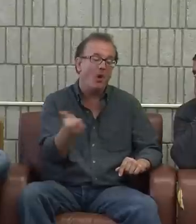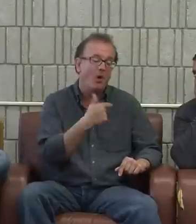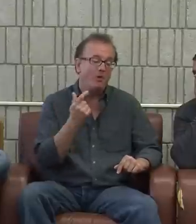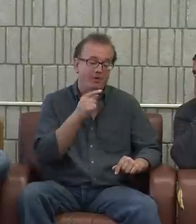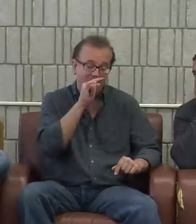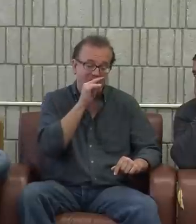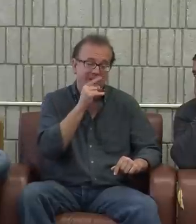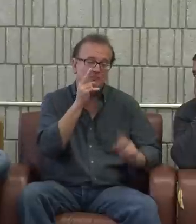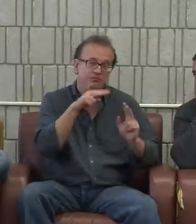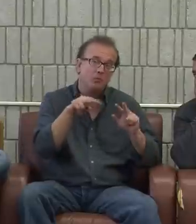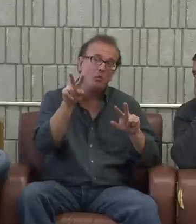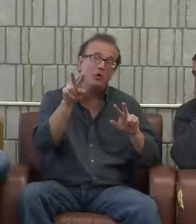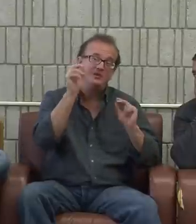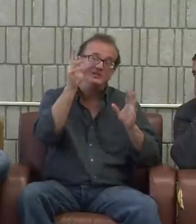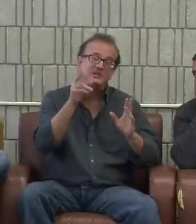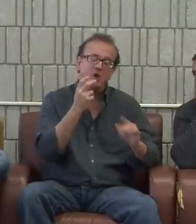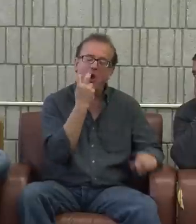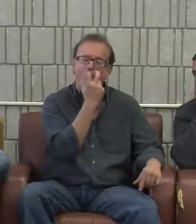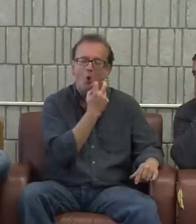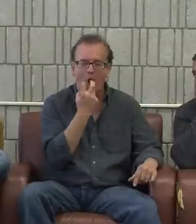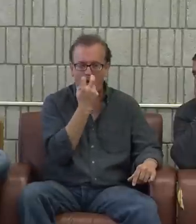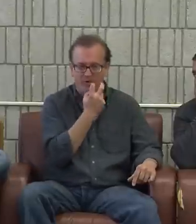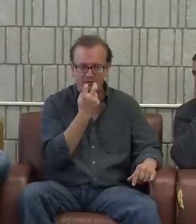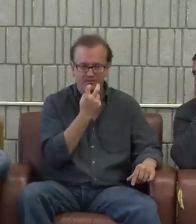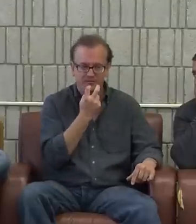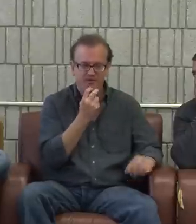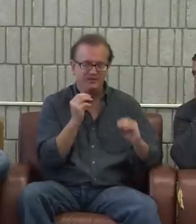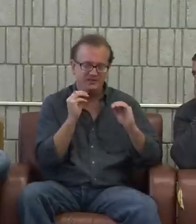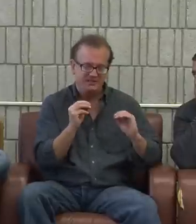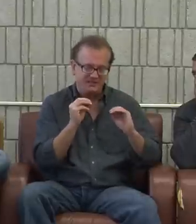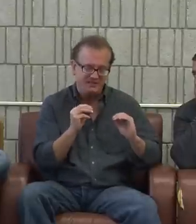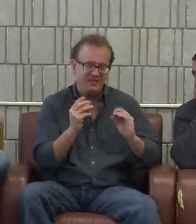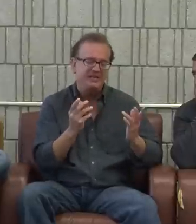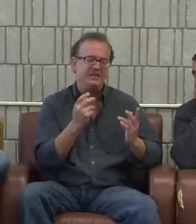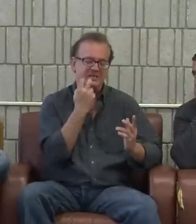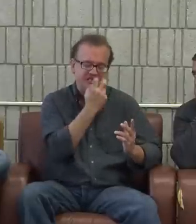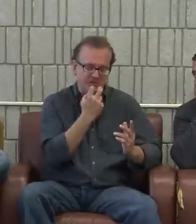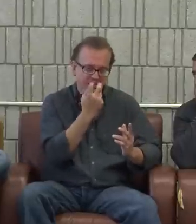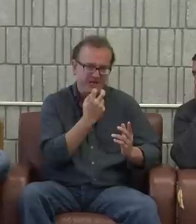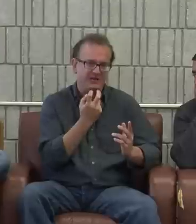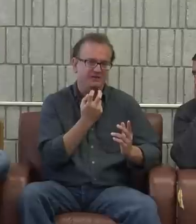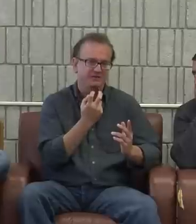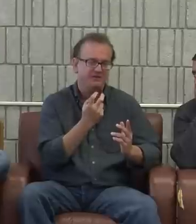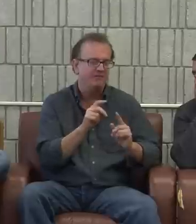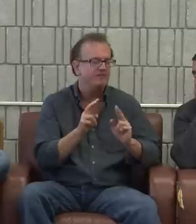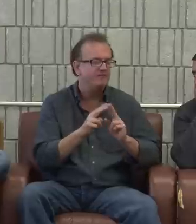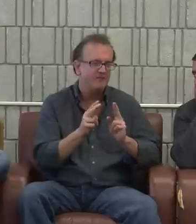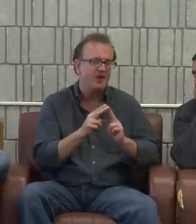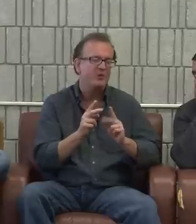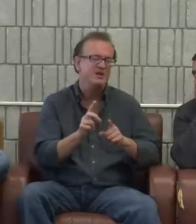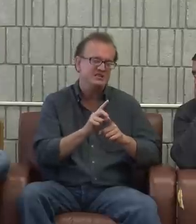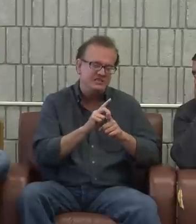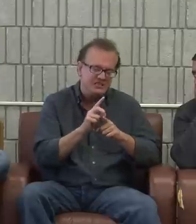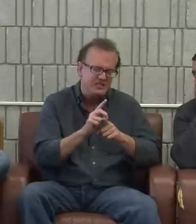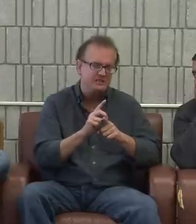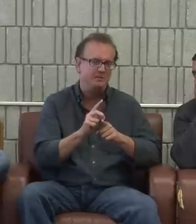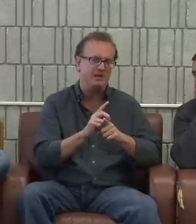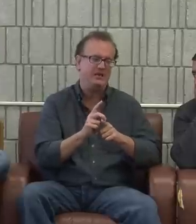sign. And all the kids looked at the teacher and they all lip read and the teachers taught them how to speak. was very